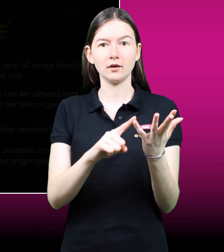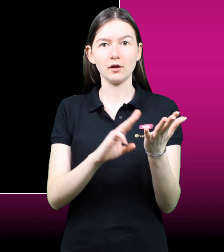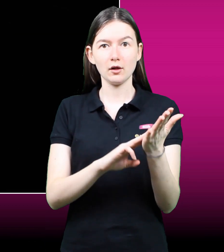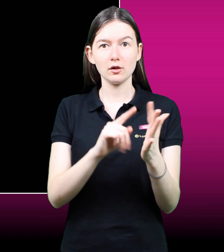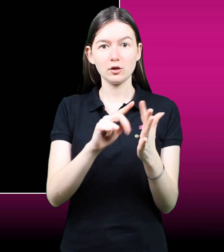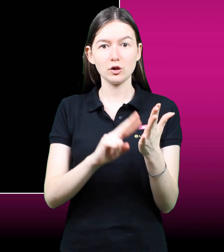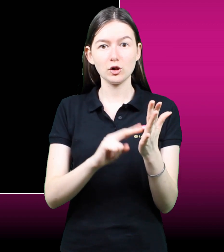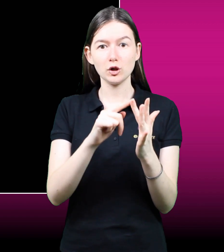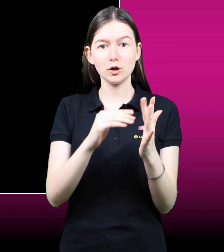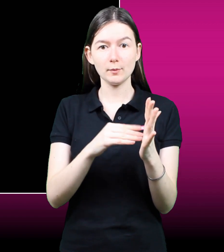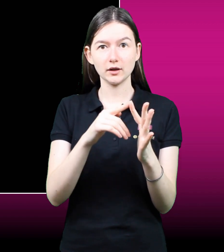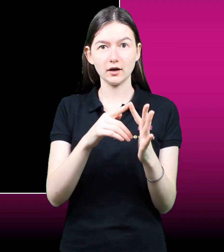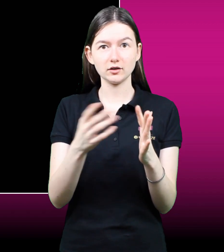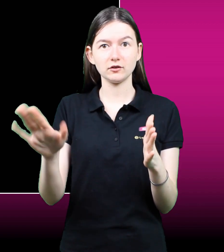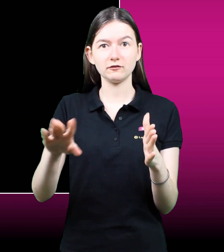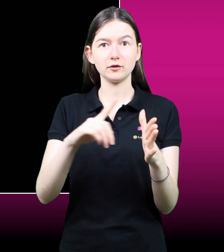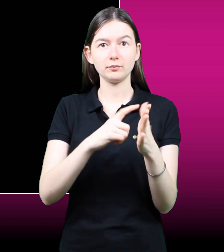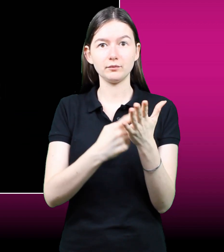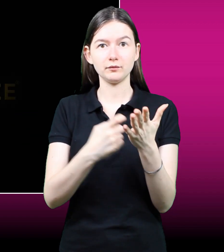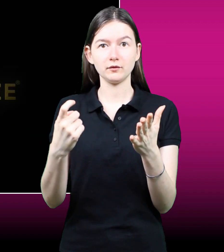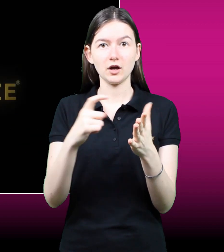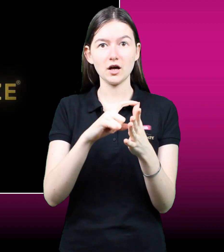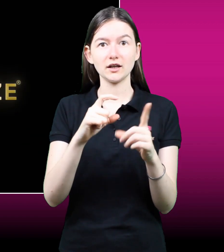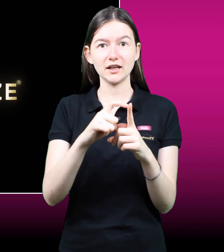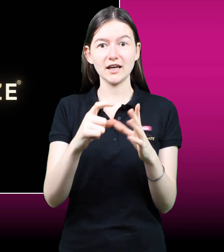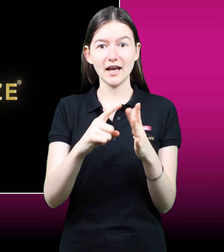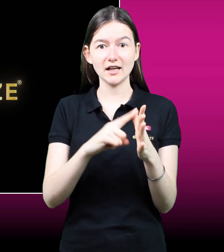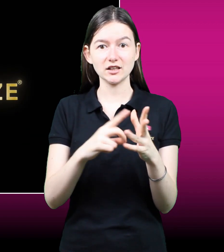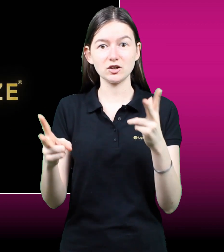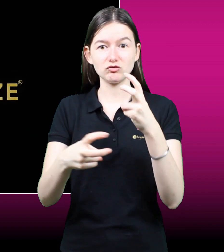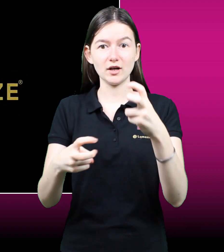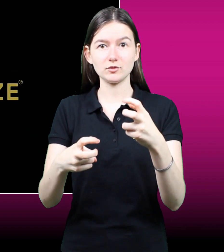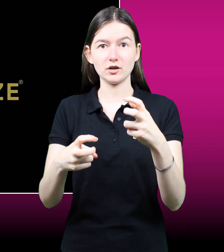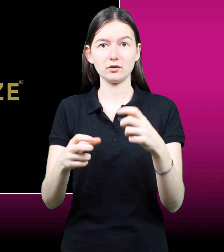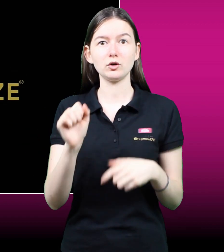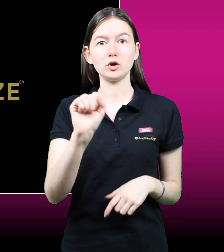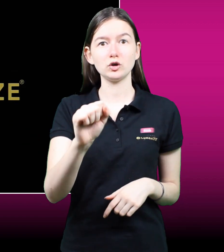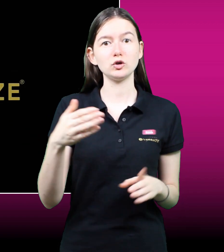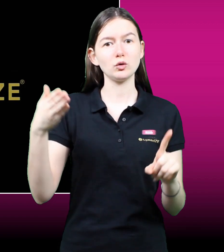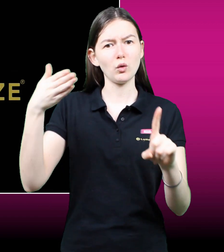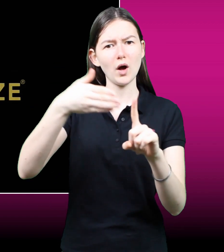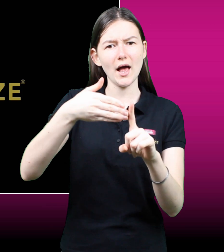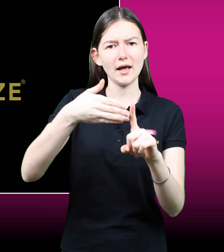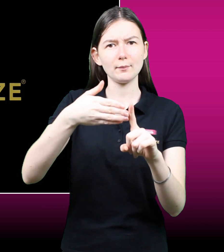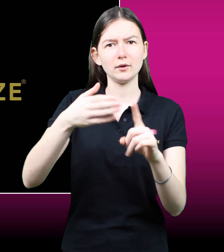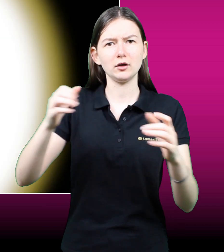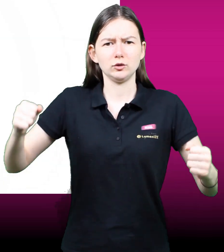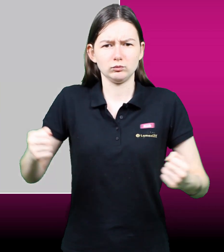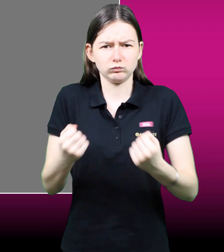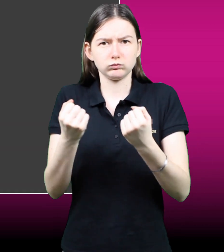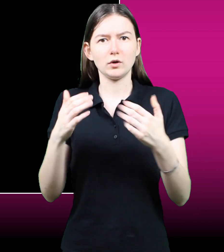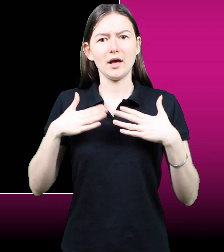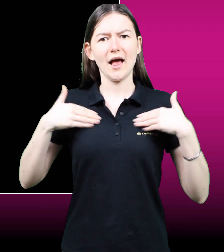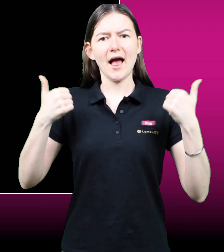Luminize by Arcadia Reptile. Your key to unlocking a brighter, healthier future for your reptiles.